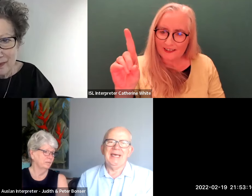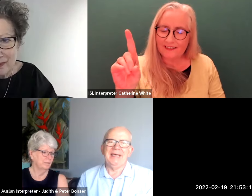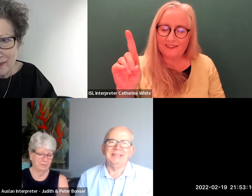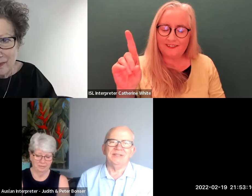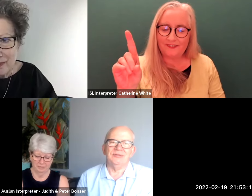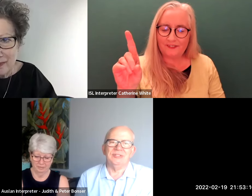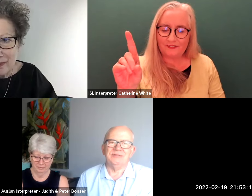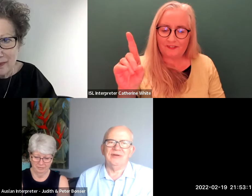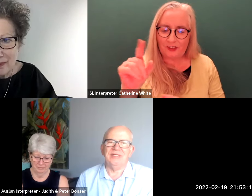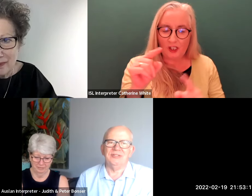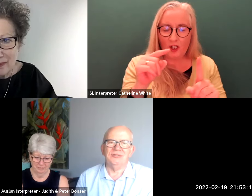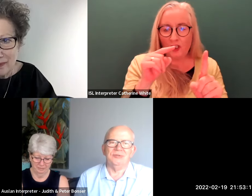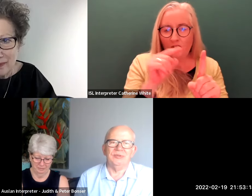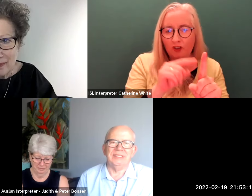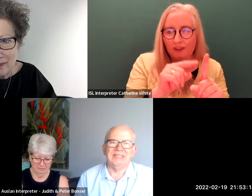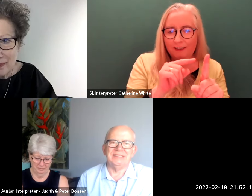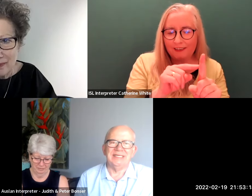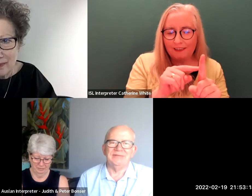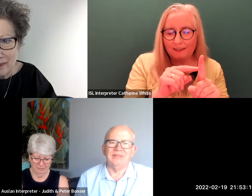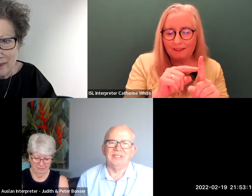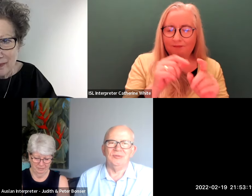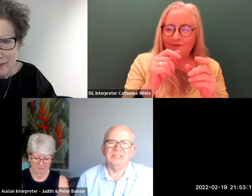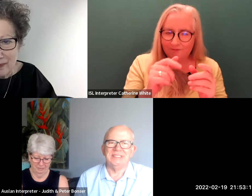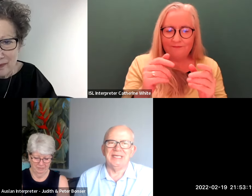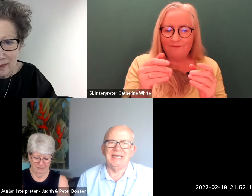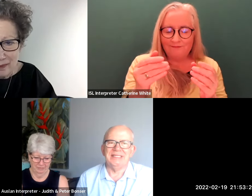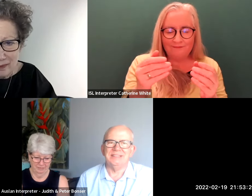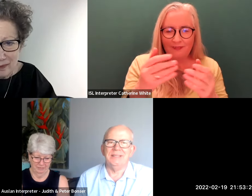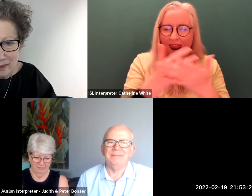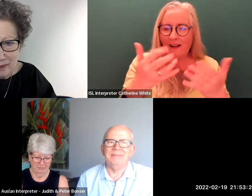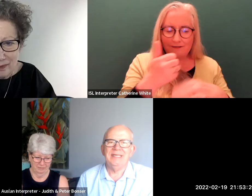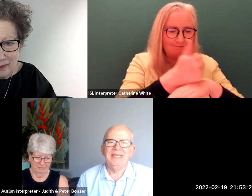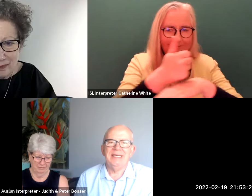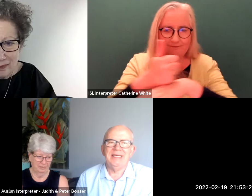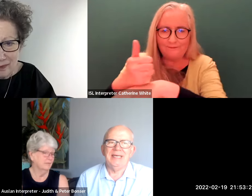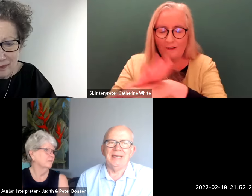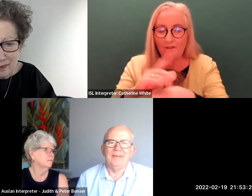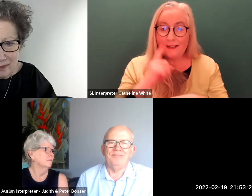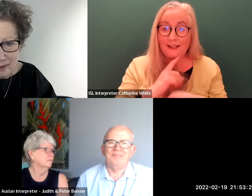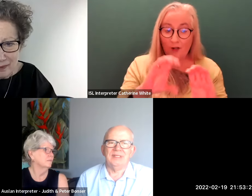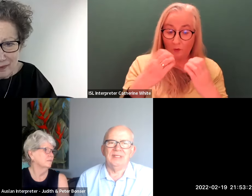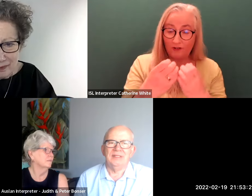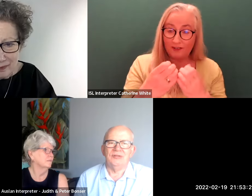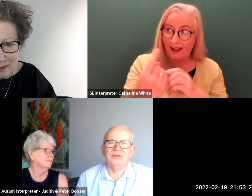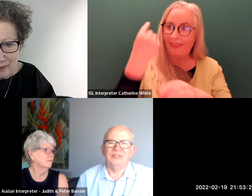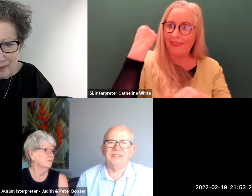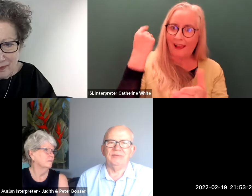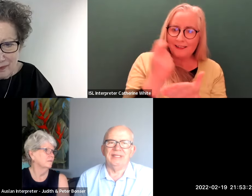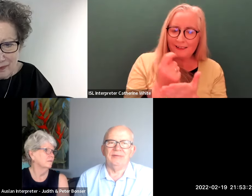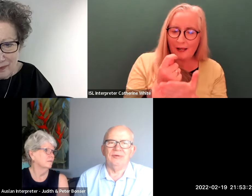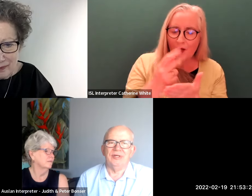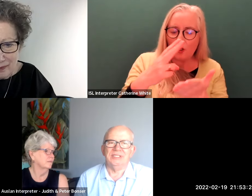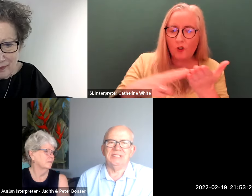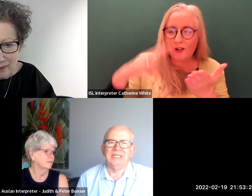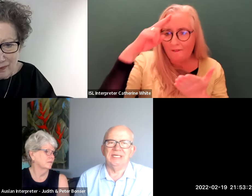and so she's very into putting things together for the community and at the time um the university